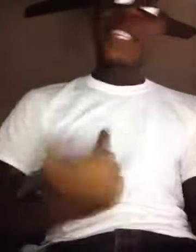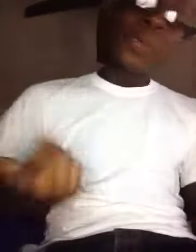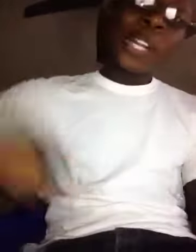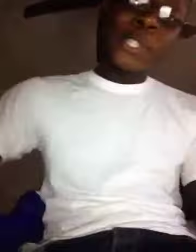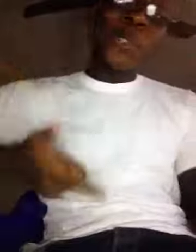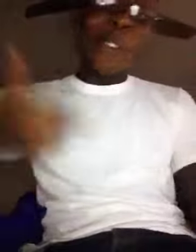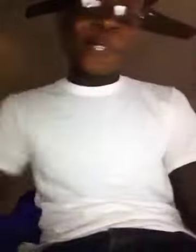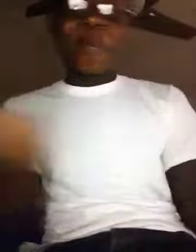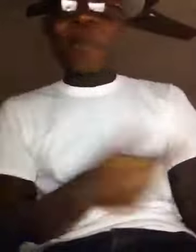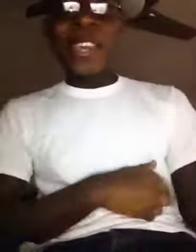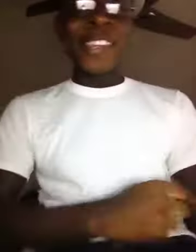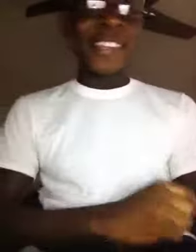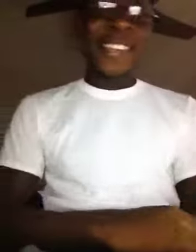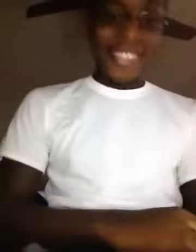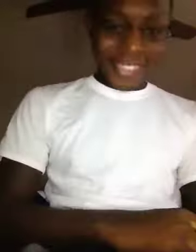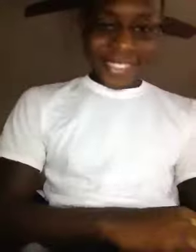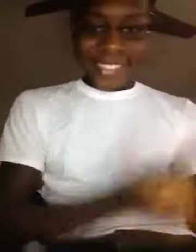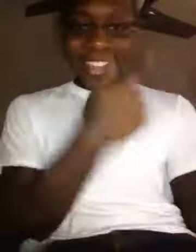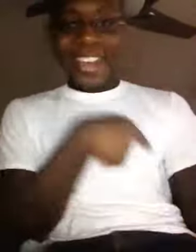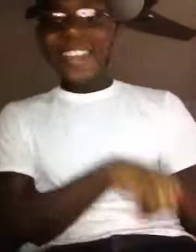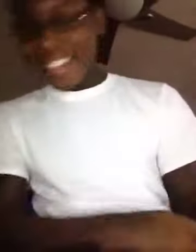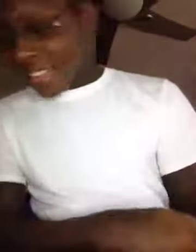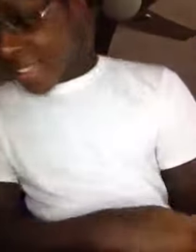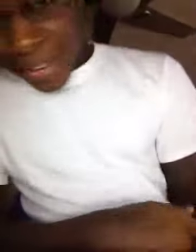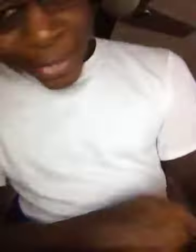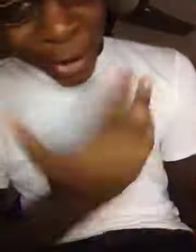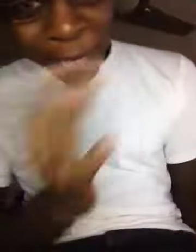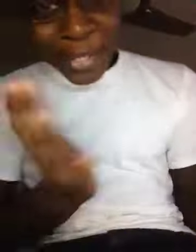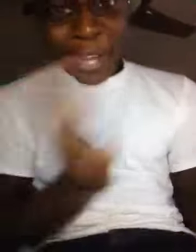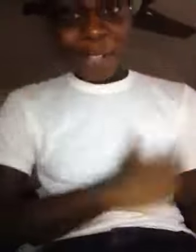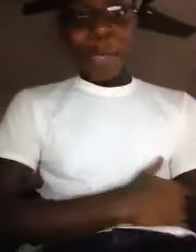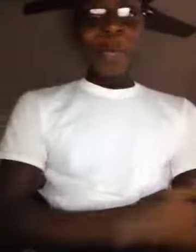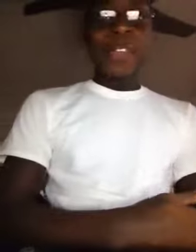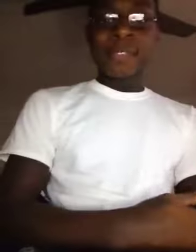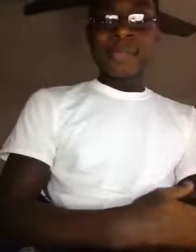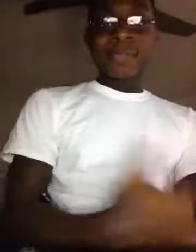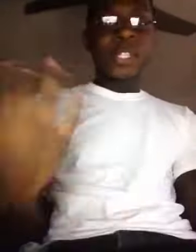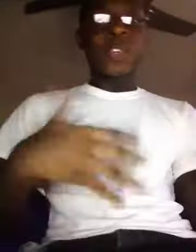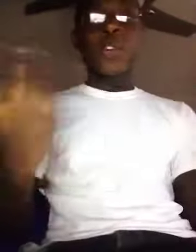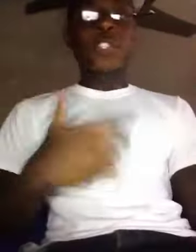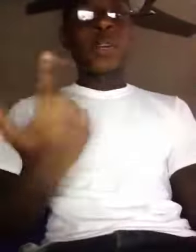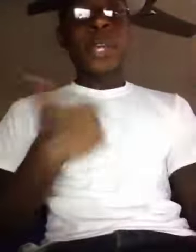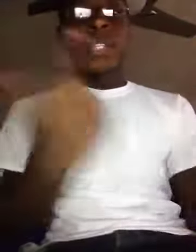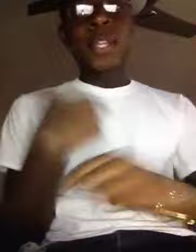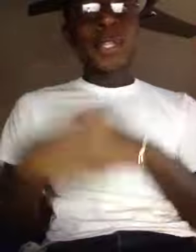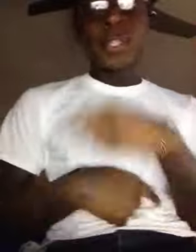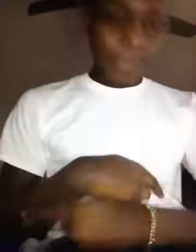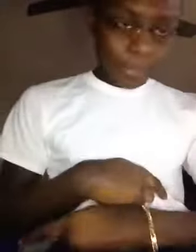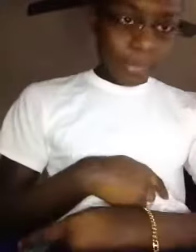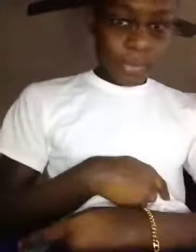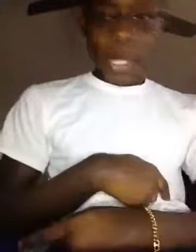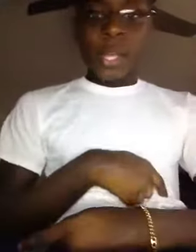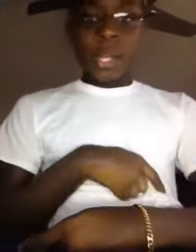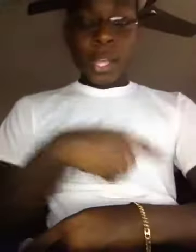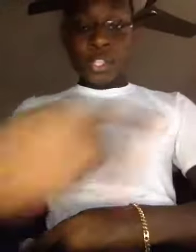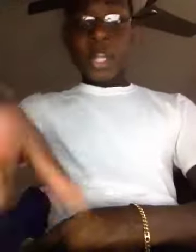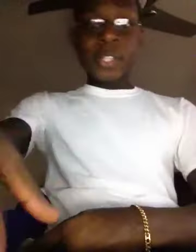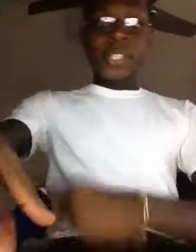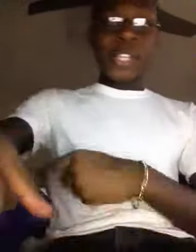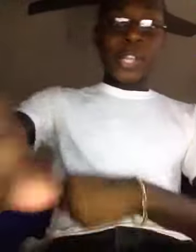that's what I strive to make, straight freestyles baby, let's don't go something like this, yeah, shout out to CJ,